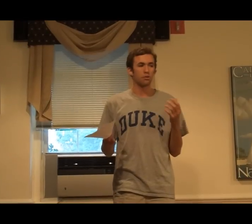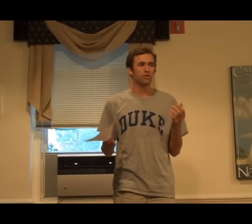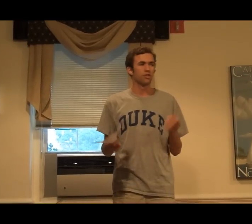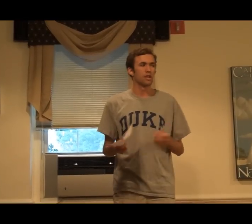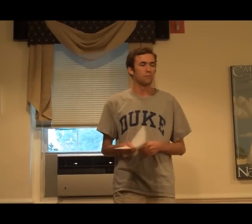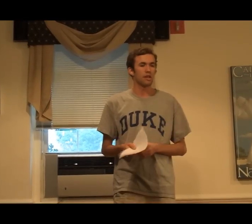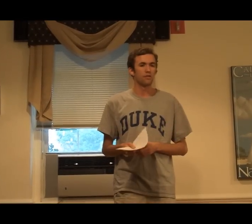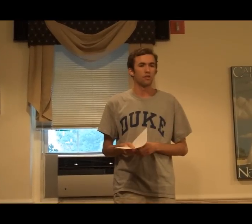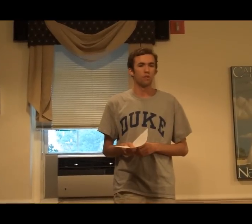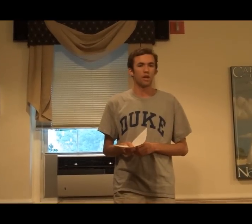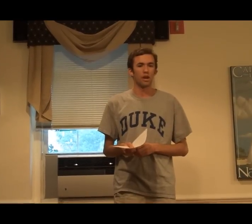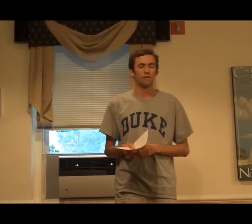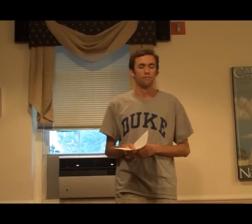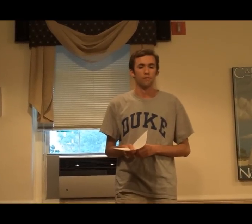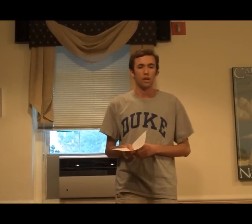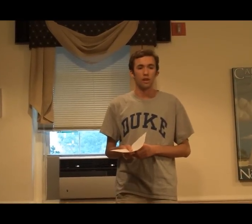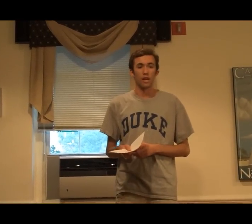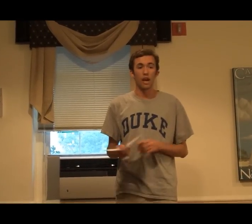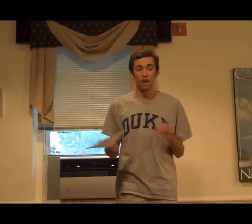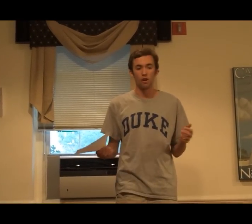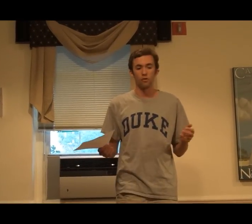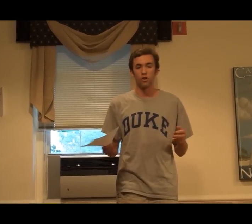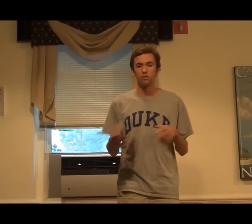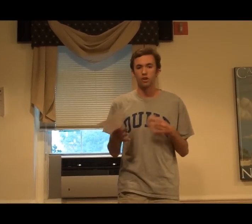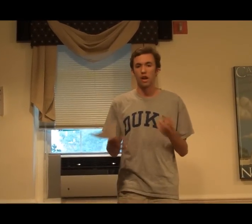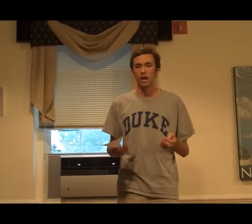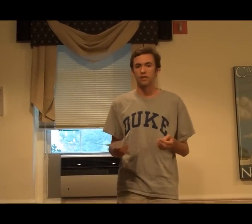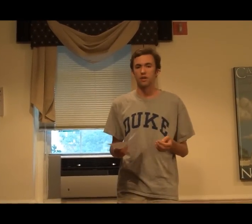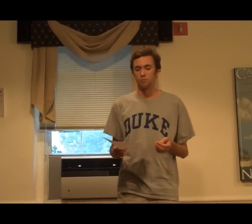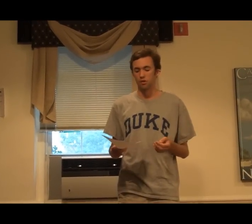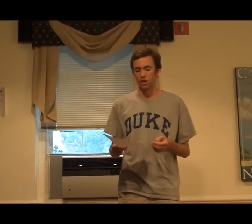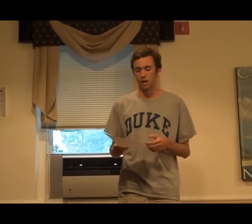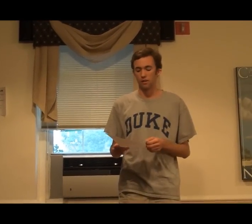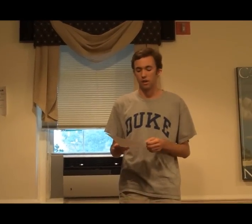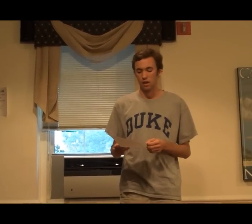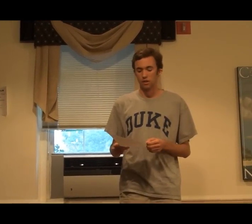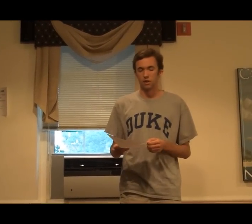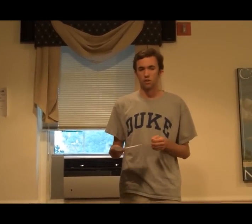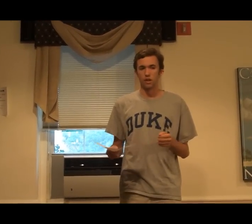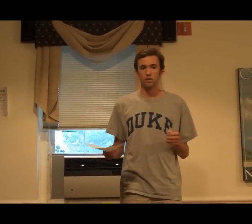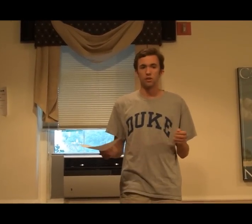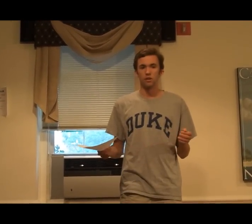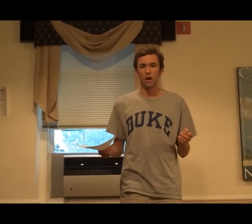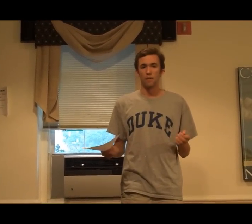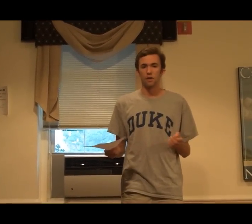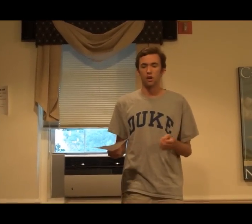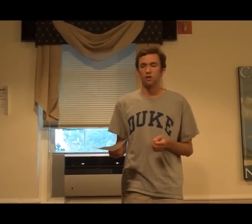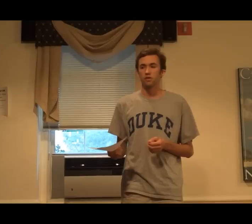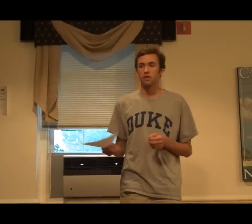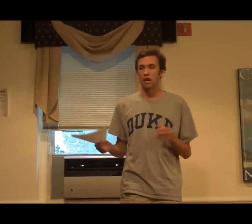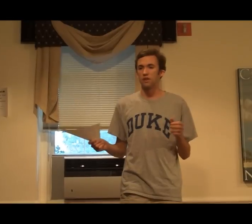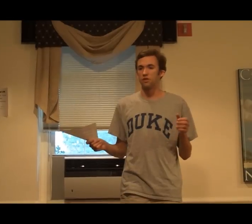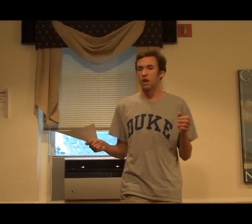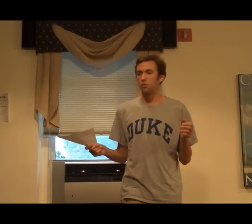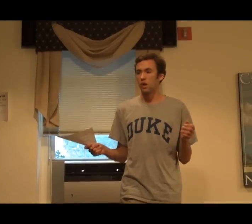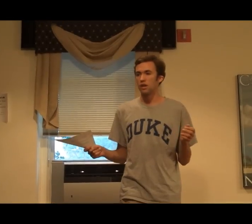produce the same sounds that they can. They can, however, use their hands to communicate. So the gardeners decided to try to raise